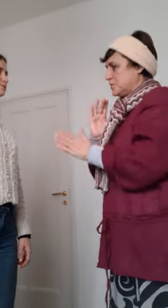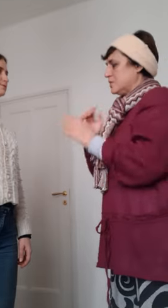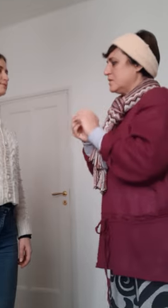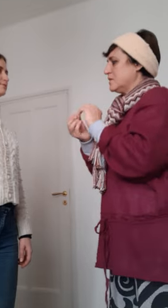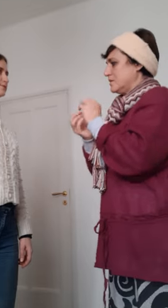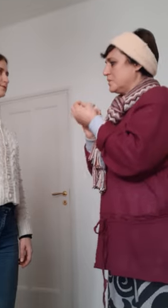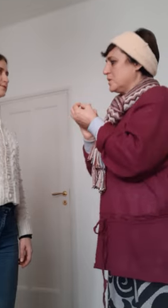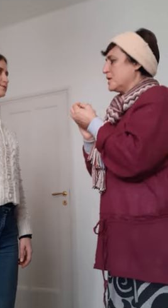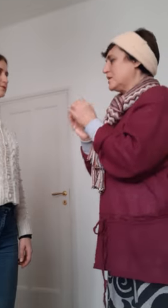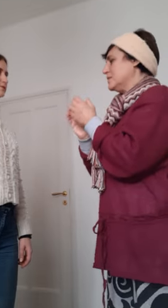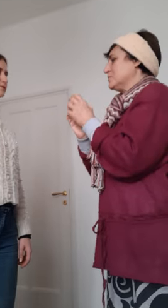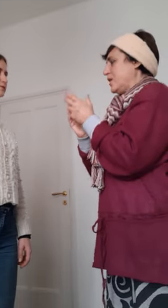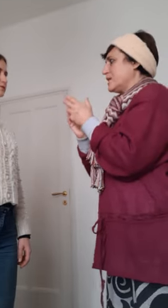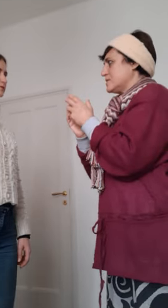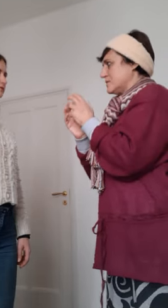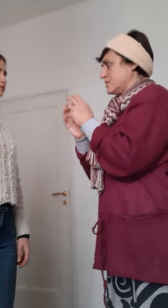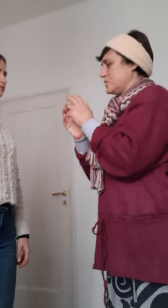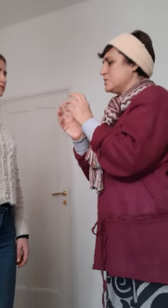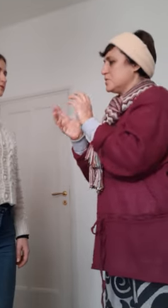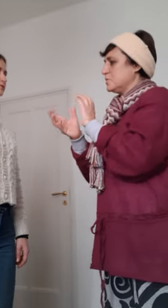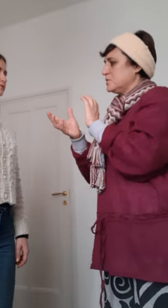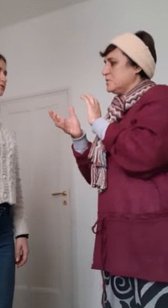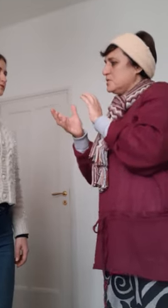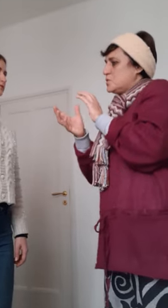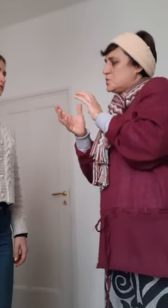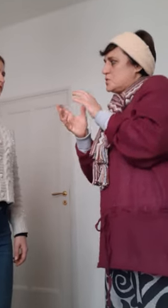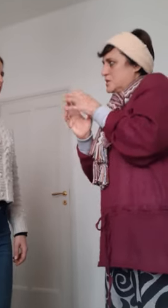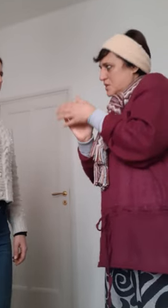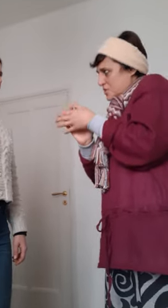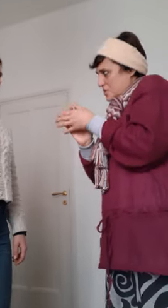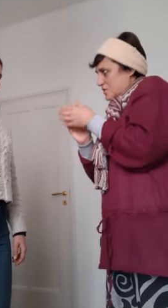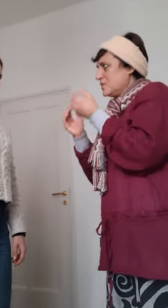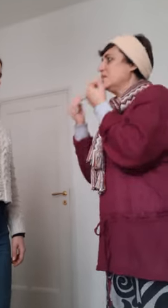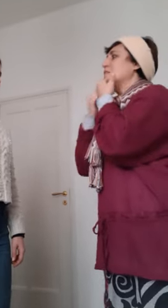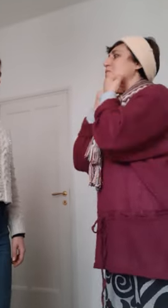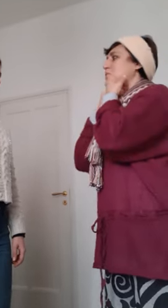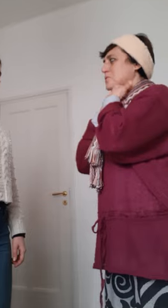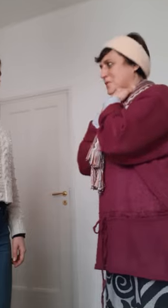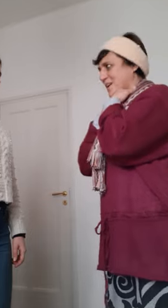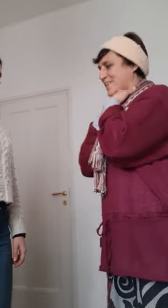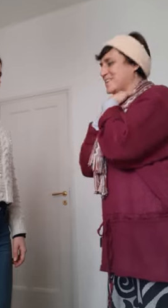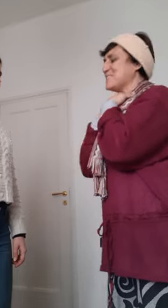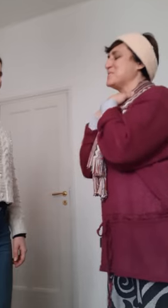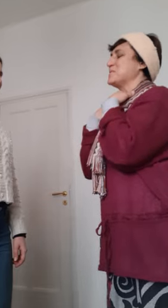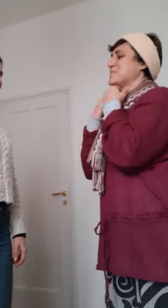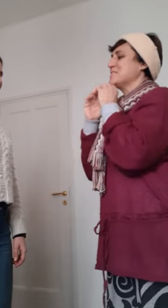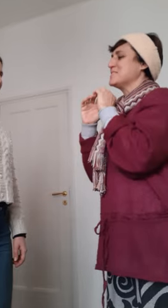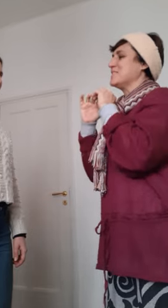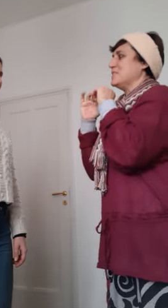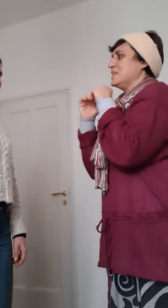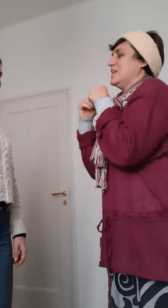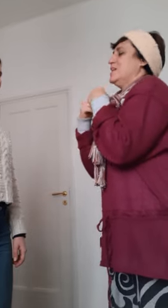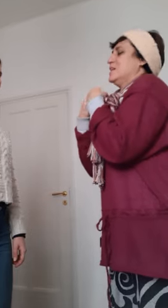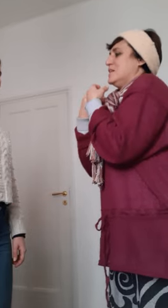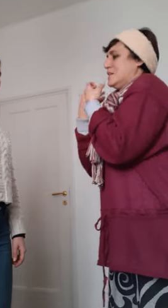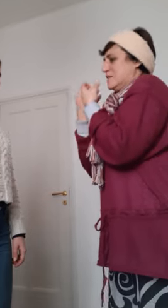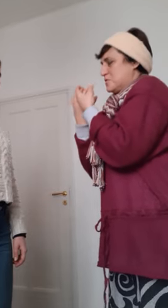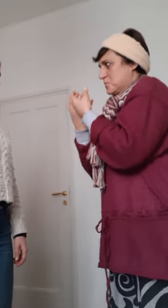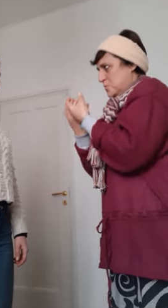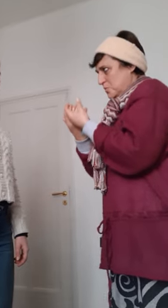we can get breaks in the voice so you need to teach to your larynx to do this in a very smooth